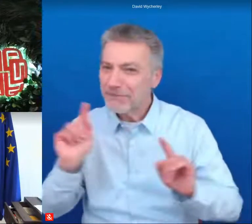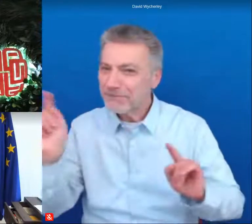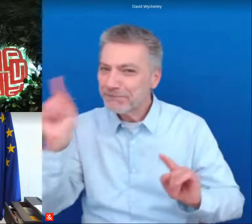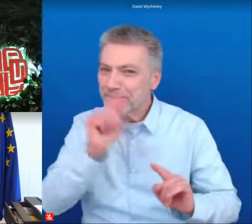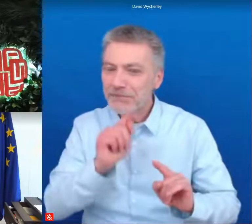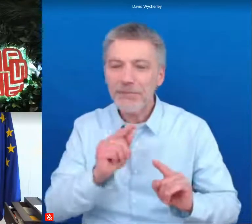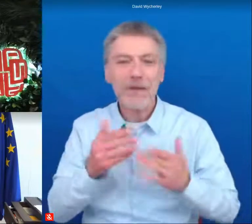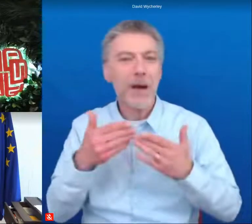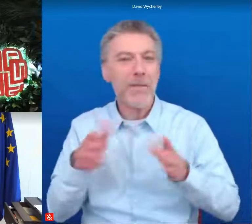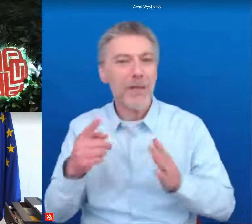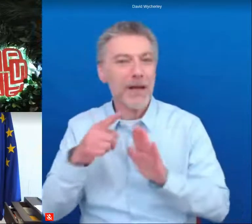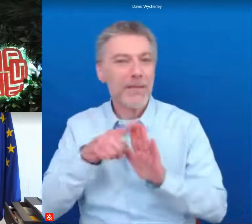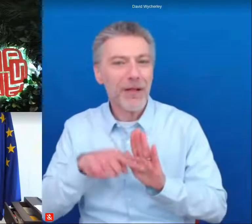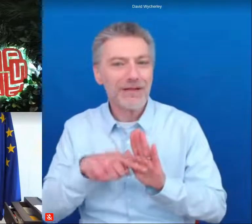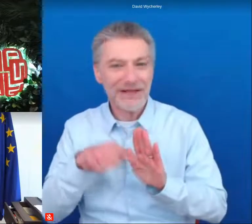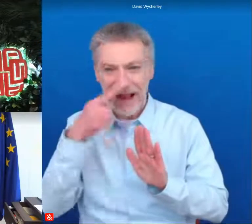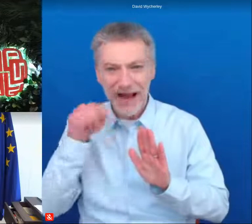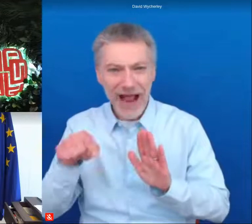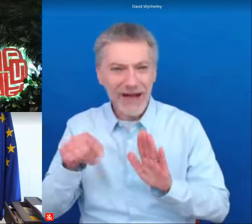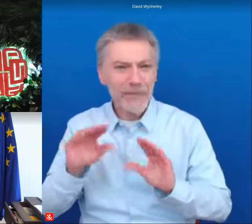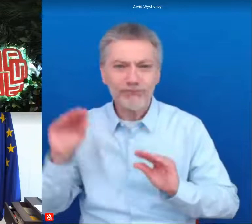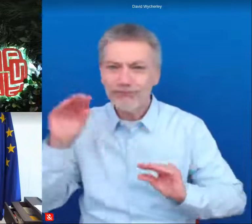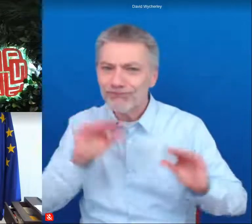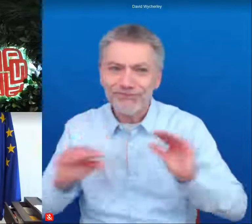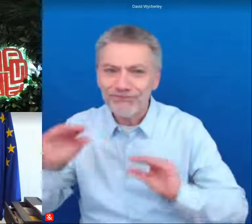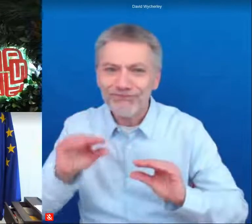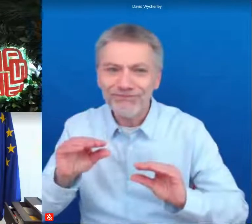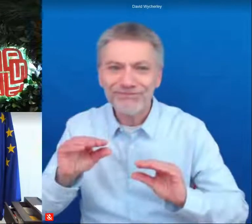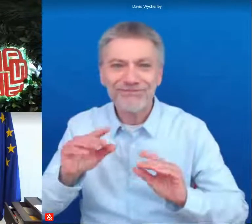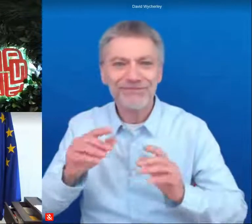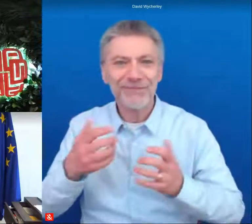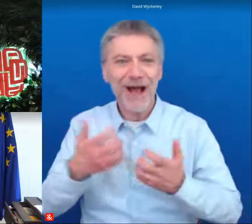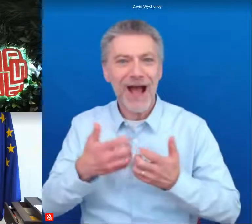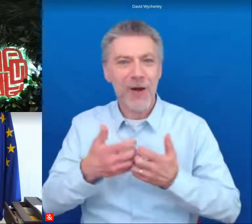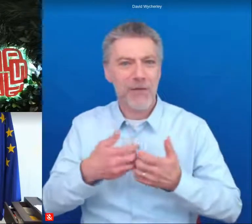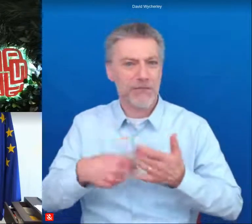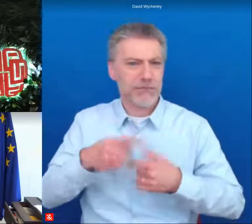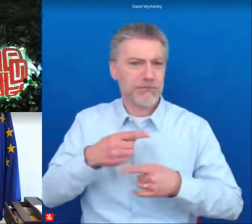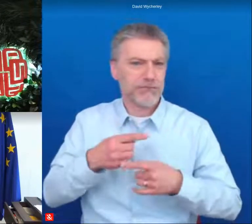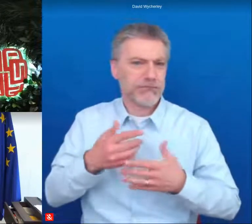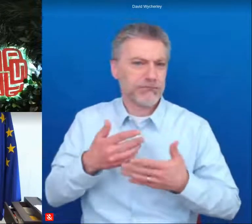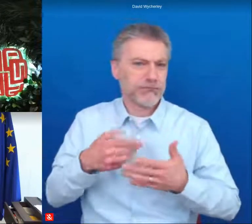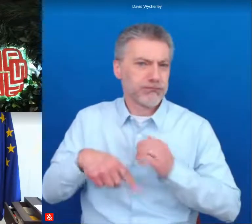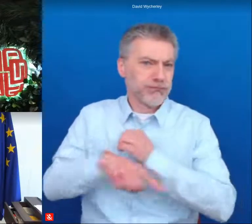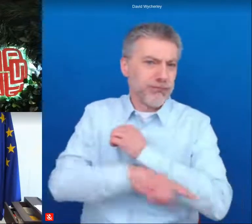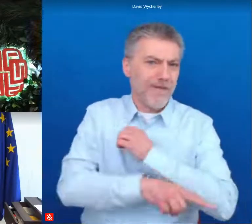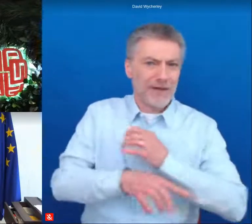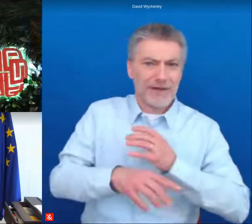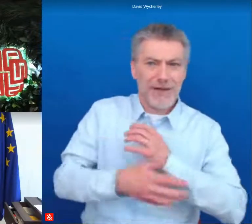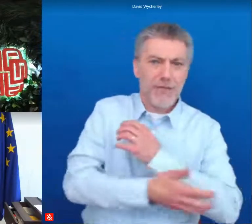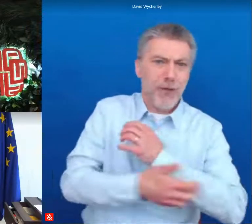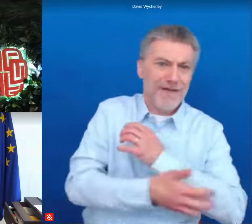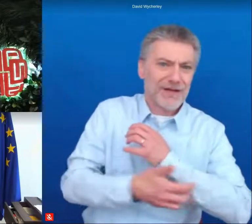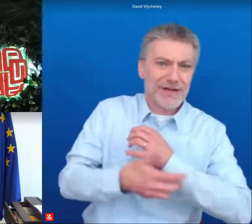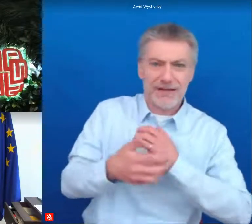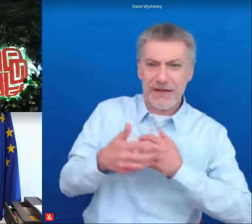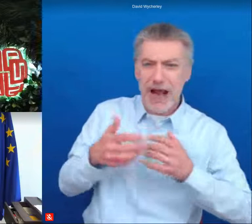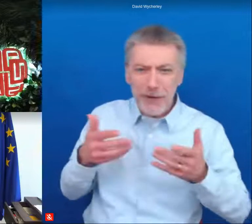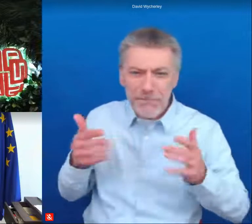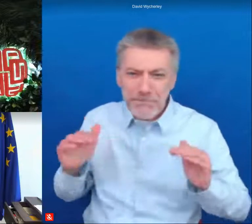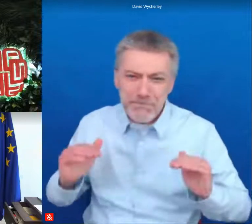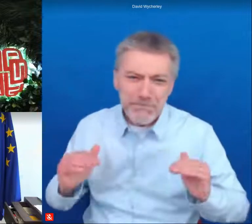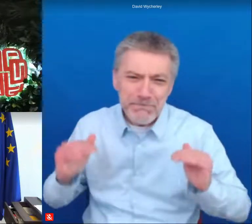policies and implement the investments needed to get out of poverty or to break medium income trap